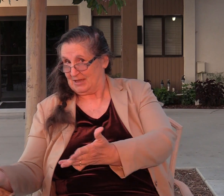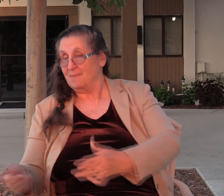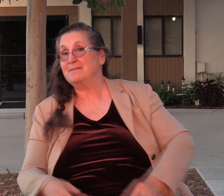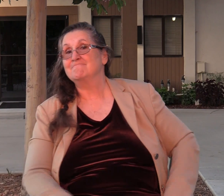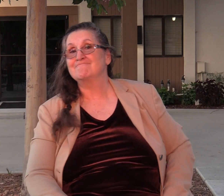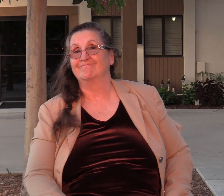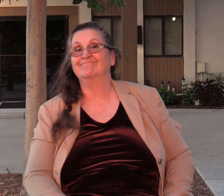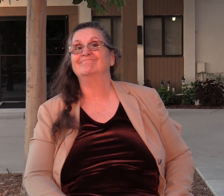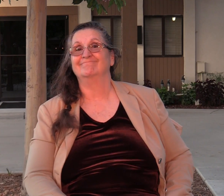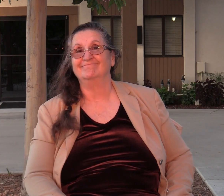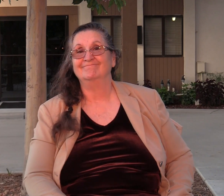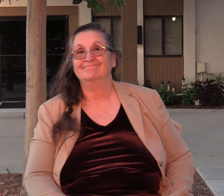He's right there.